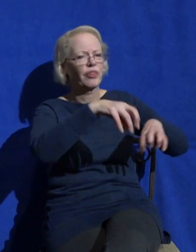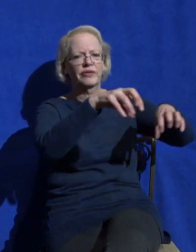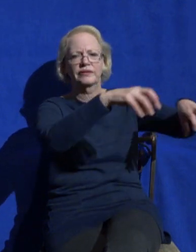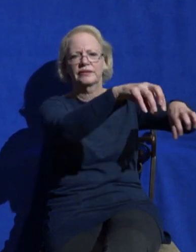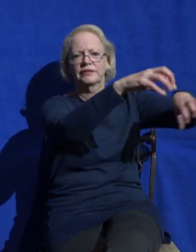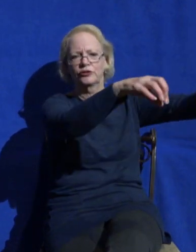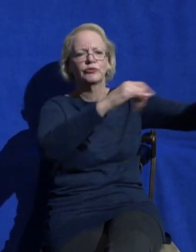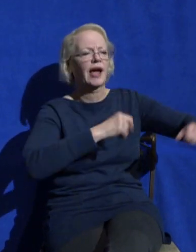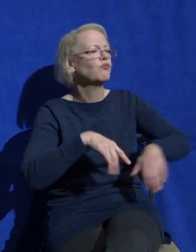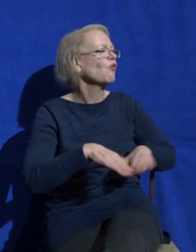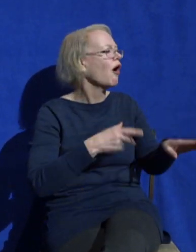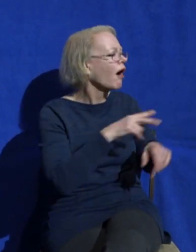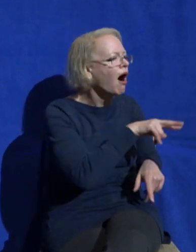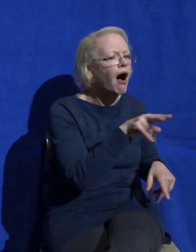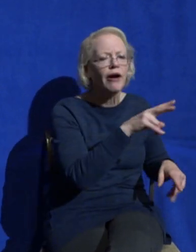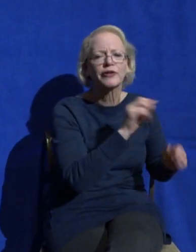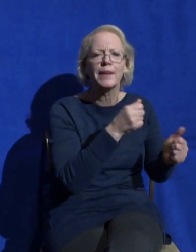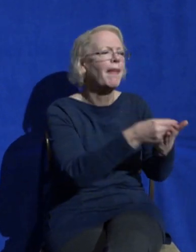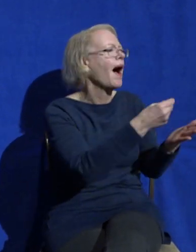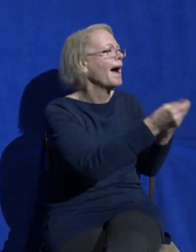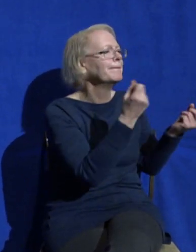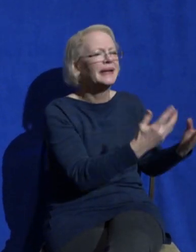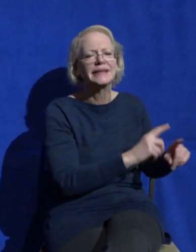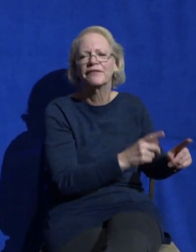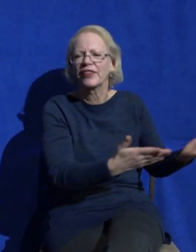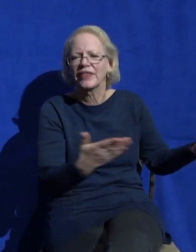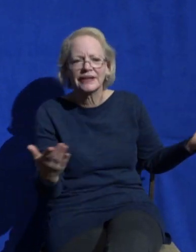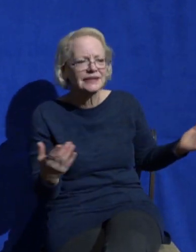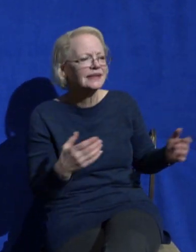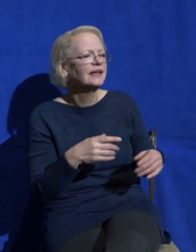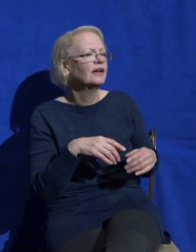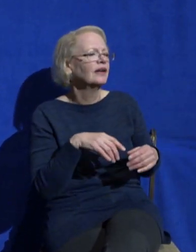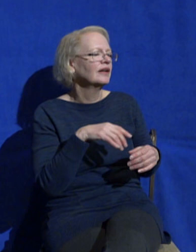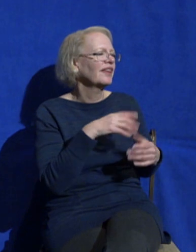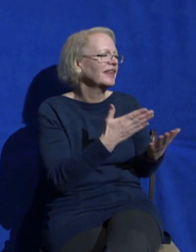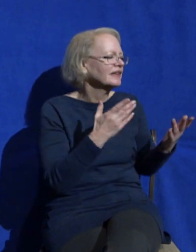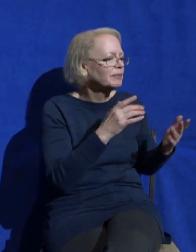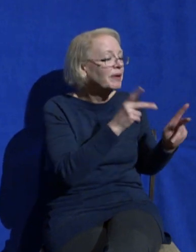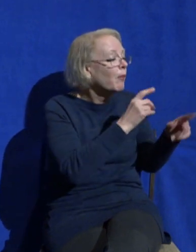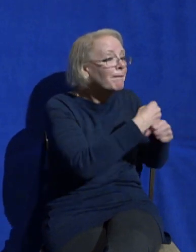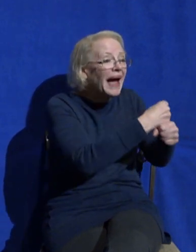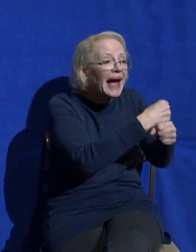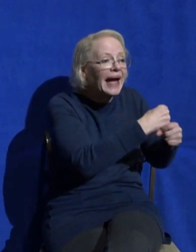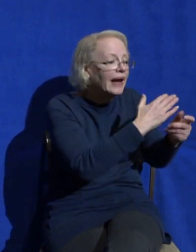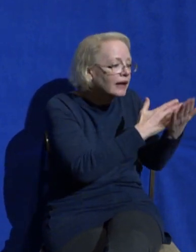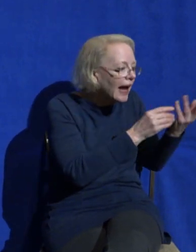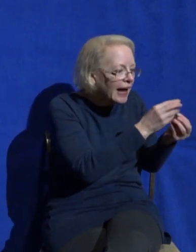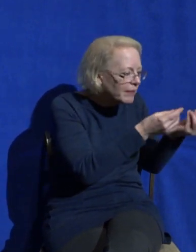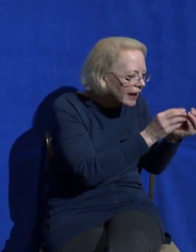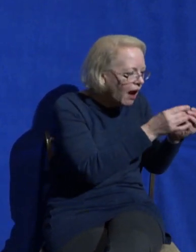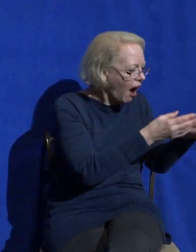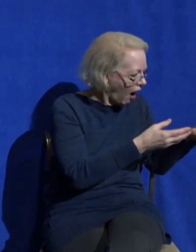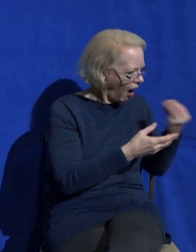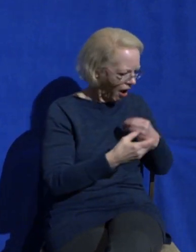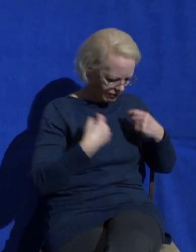can buy all kinds of stuff right all kinds of local keepsakes everything from handmade jewelry to handmade toys and